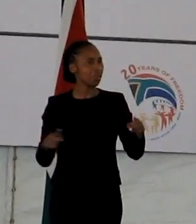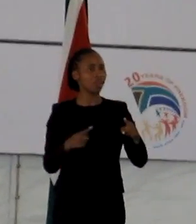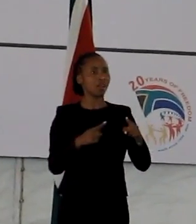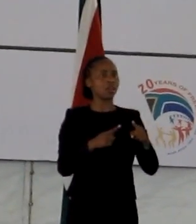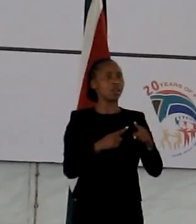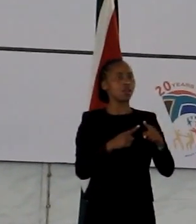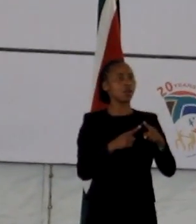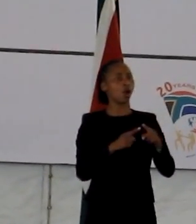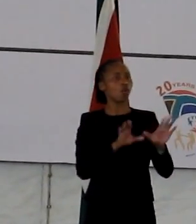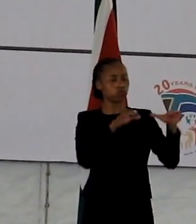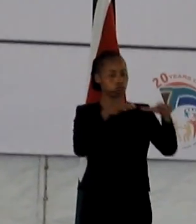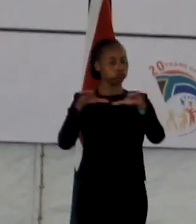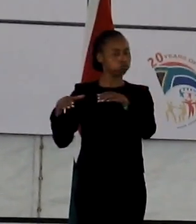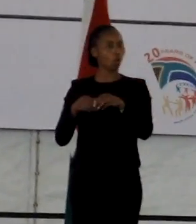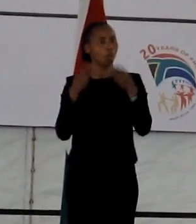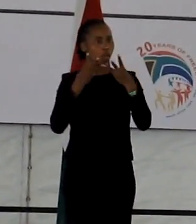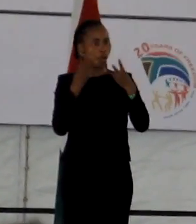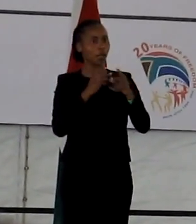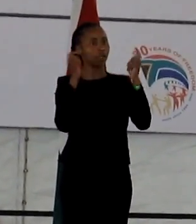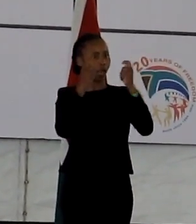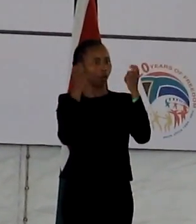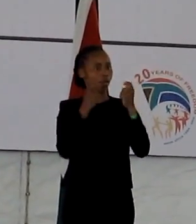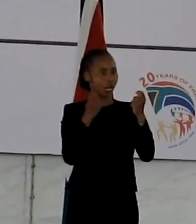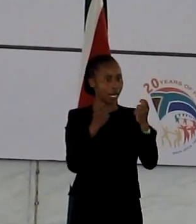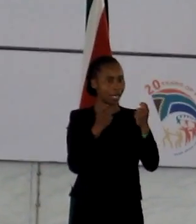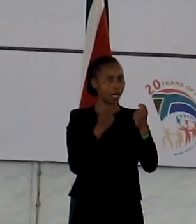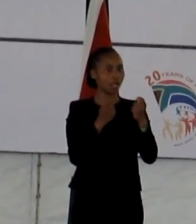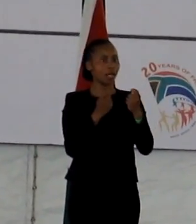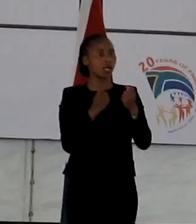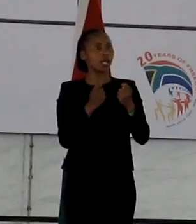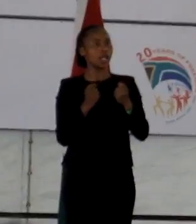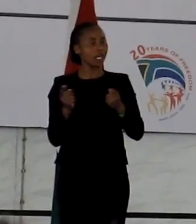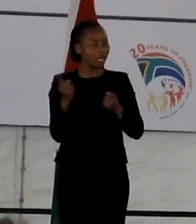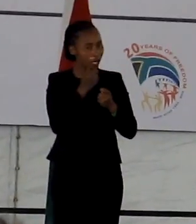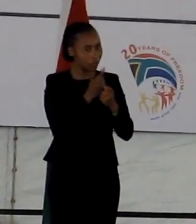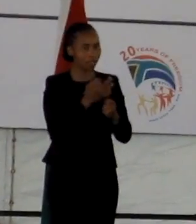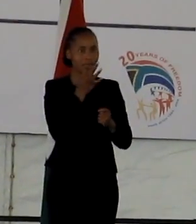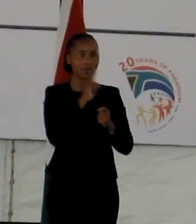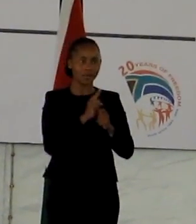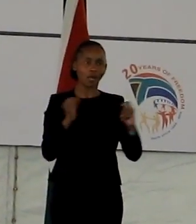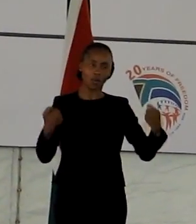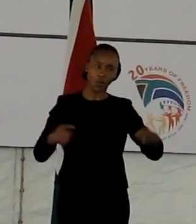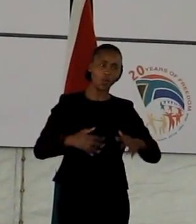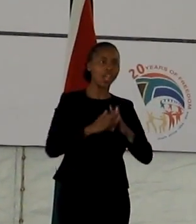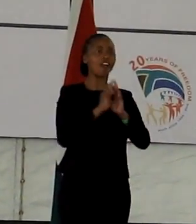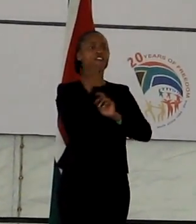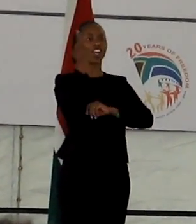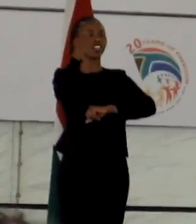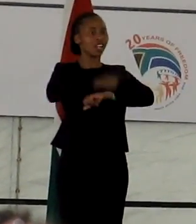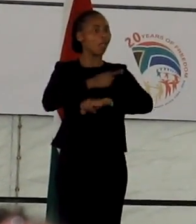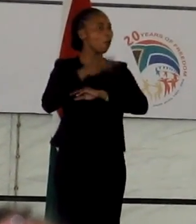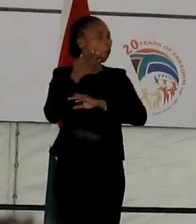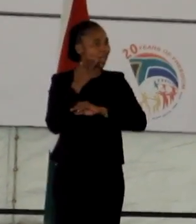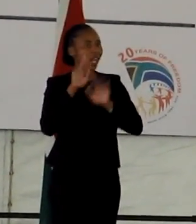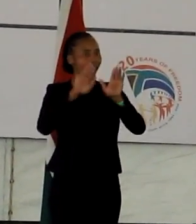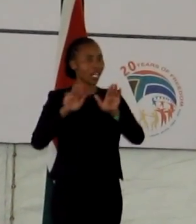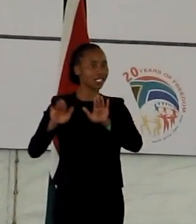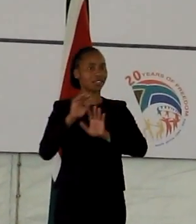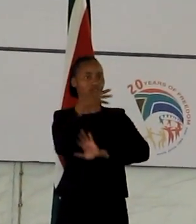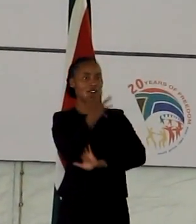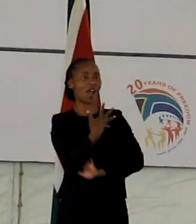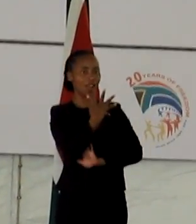least three different groups of people, and calling it the Day of Reconciliation for the first time in 1995,